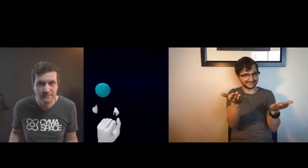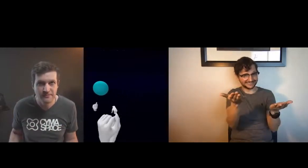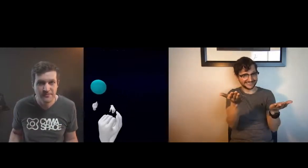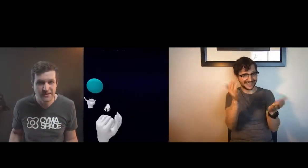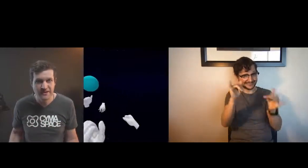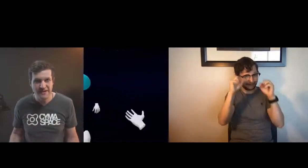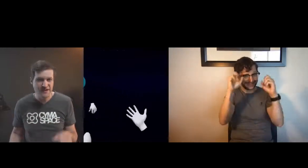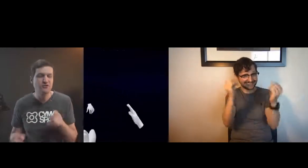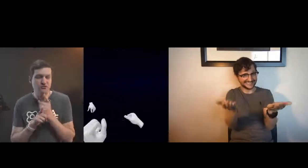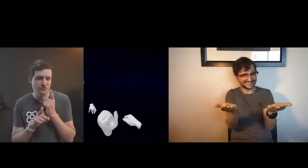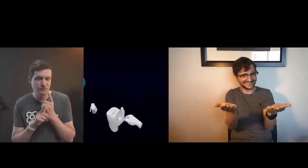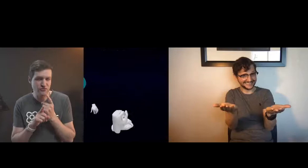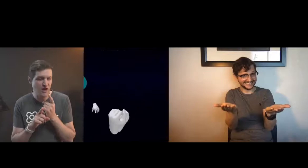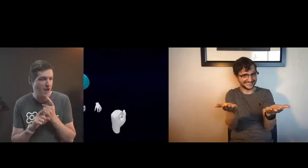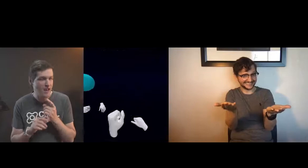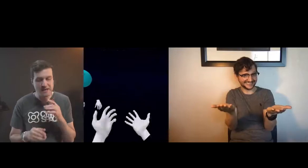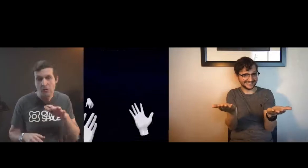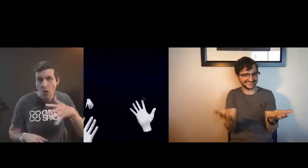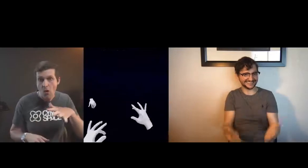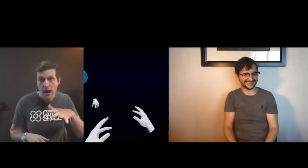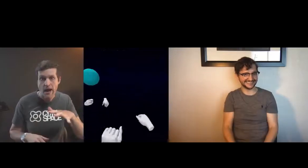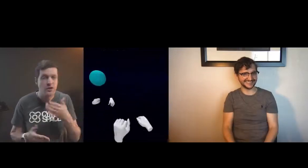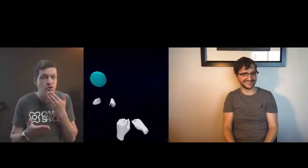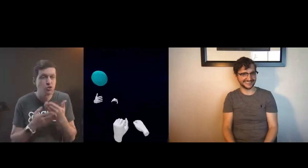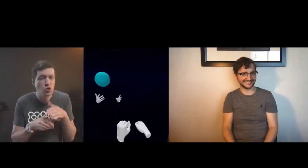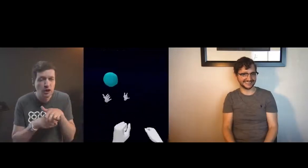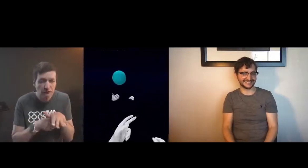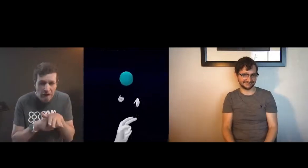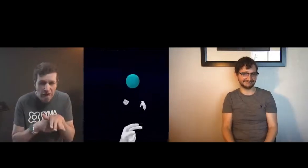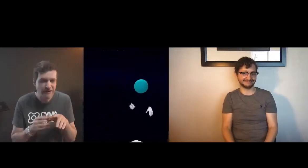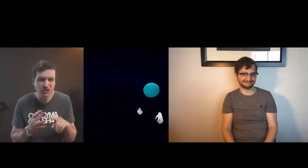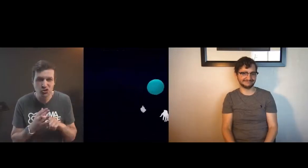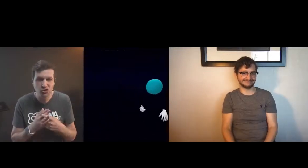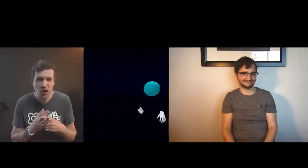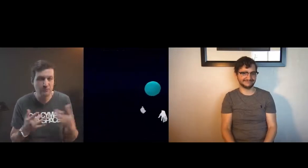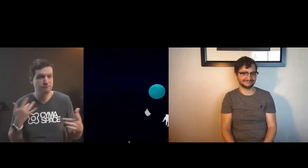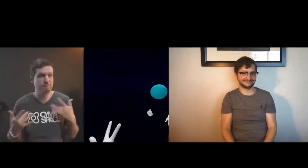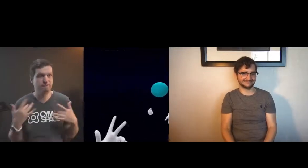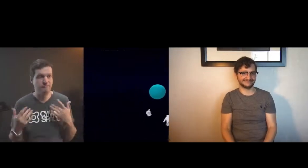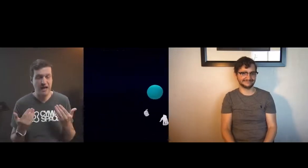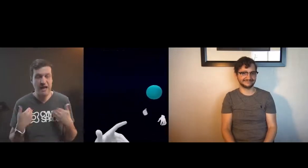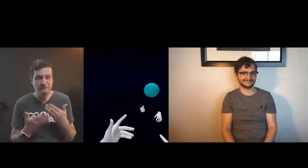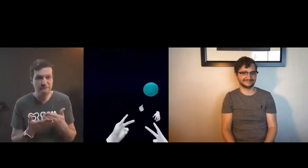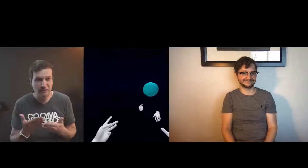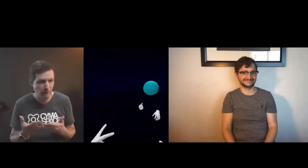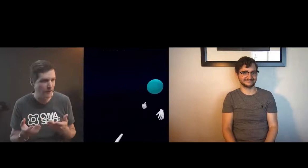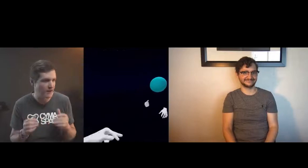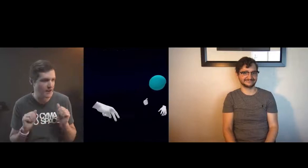and would we still be able to communicate without having a face or facial expression i mean you're getting by